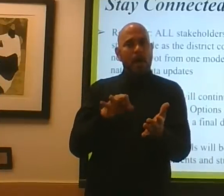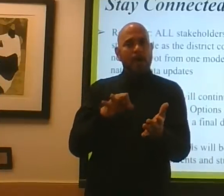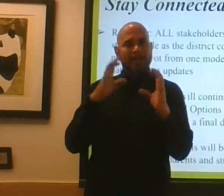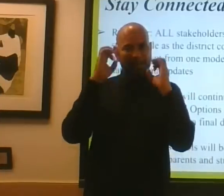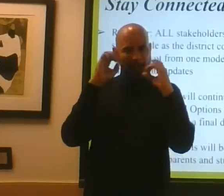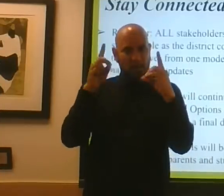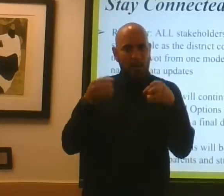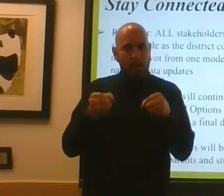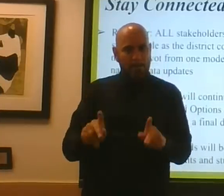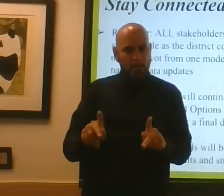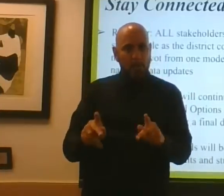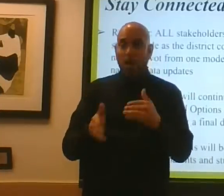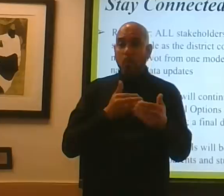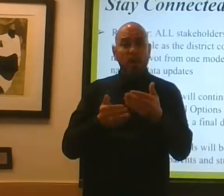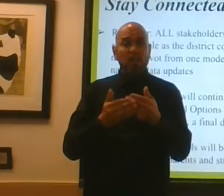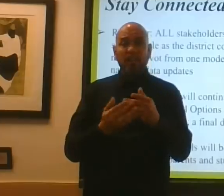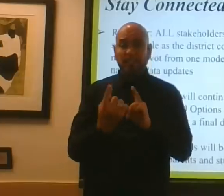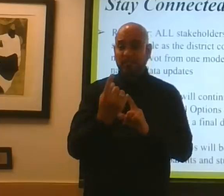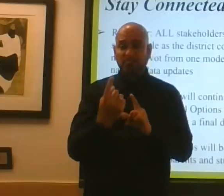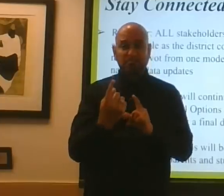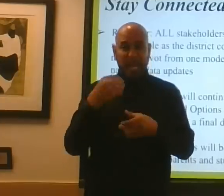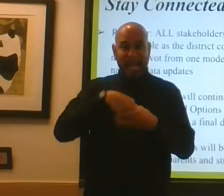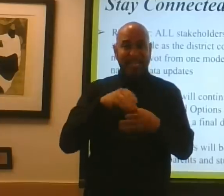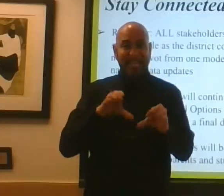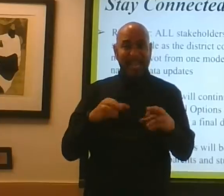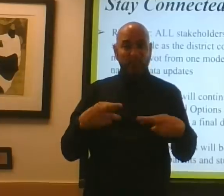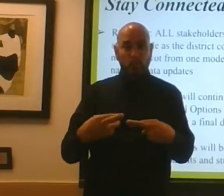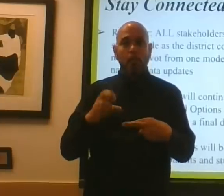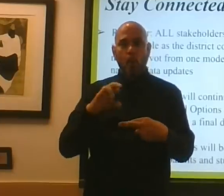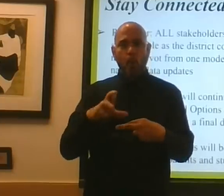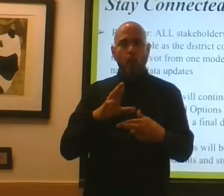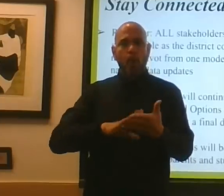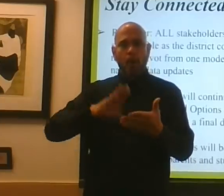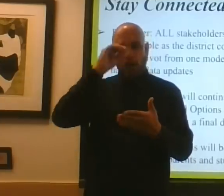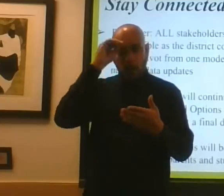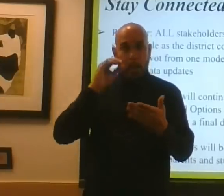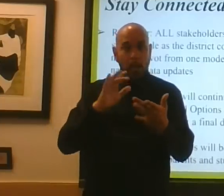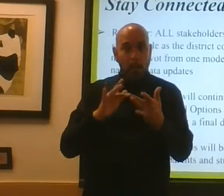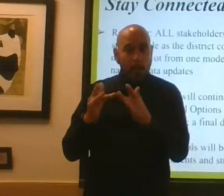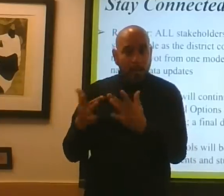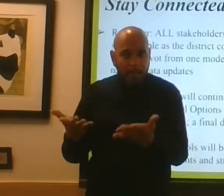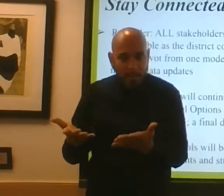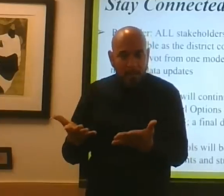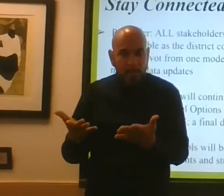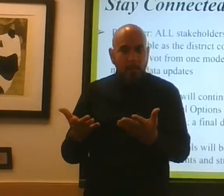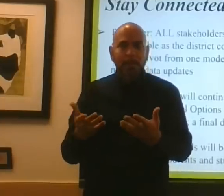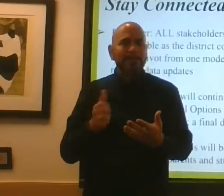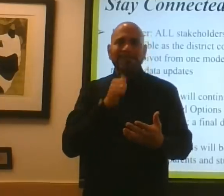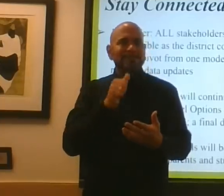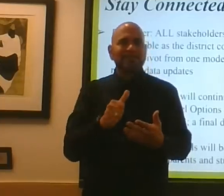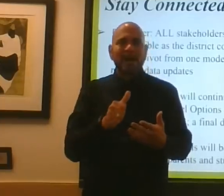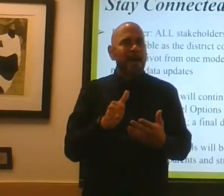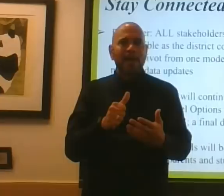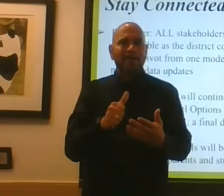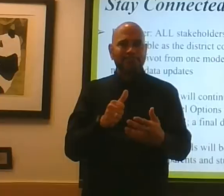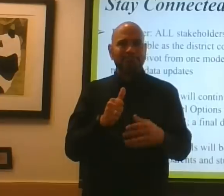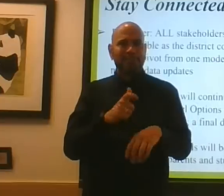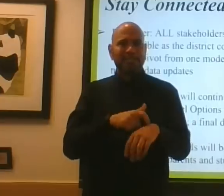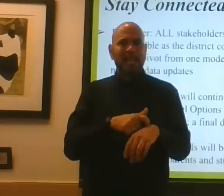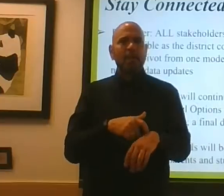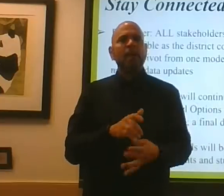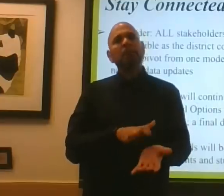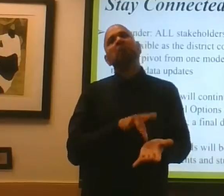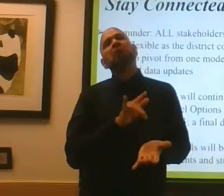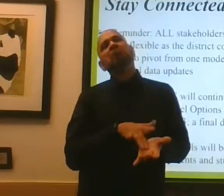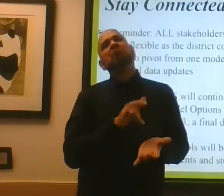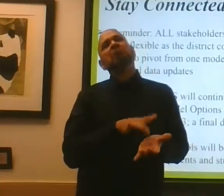opportunities, whether face-to-face or virtually. This is not the time to not take advantage of education. So we've